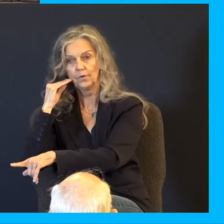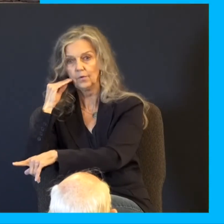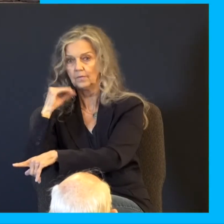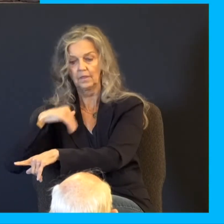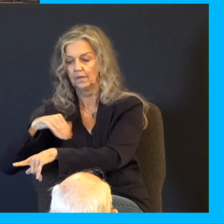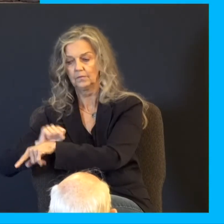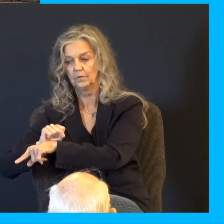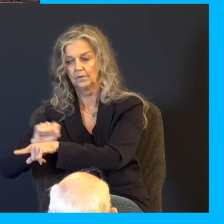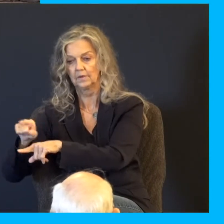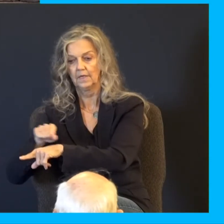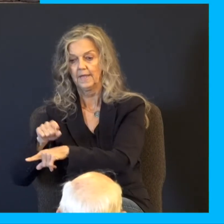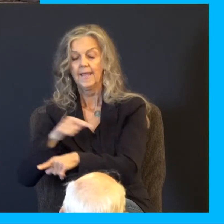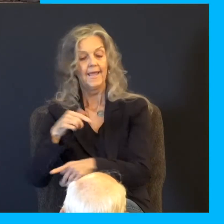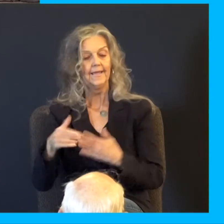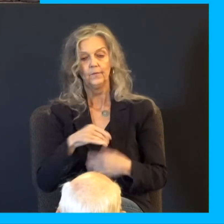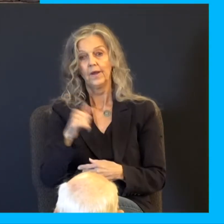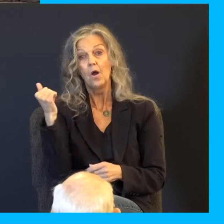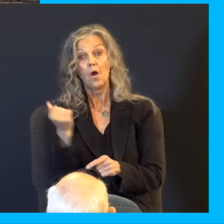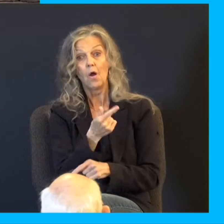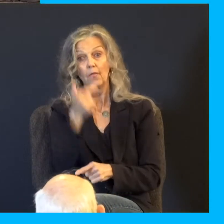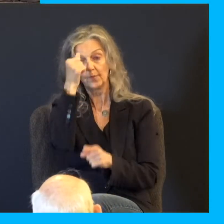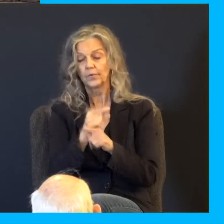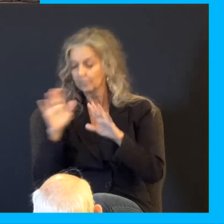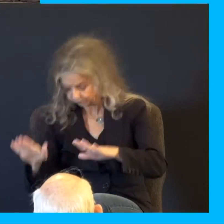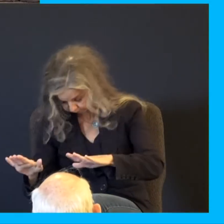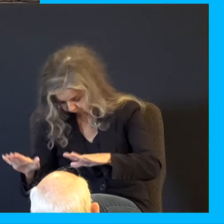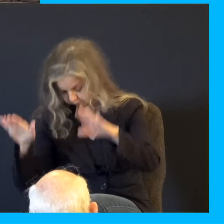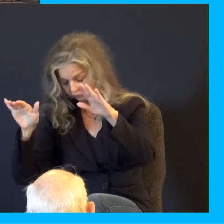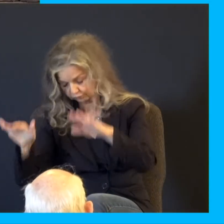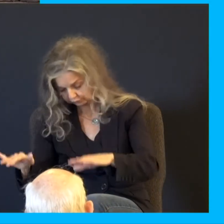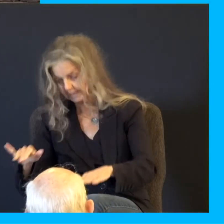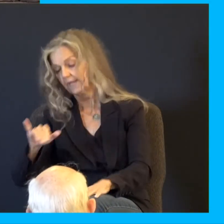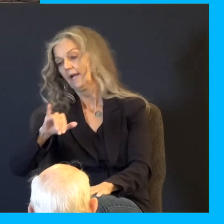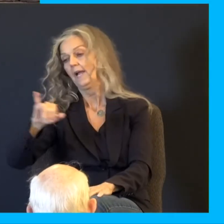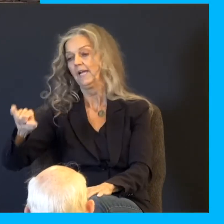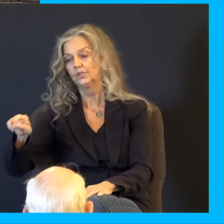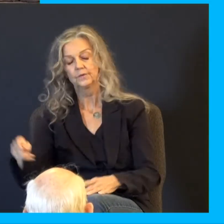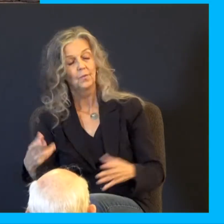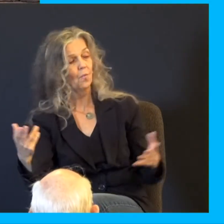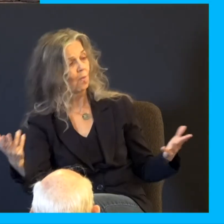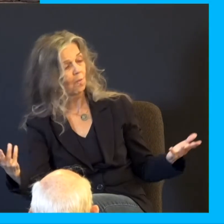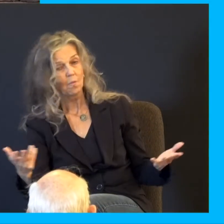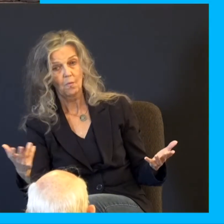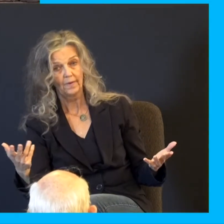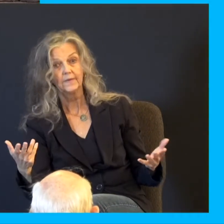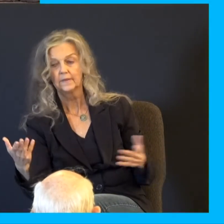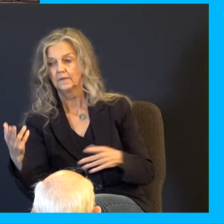And they fell before him on the ground. And Joseph said unto them, what deed, again, this is all through an interpreter, what deed